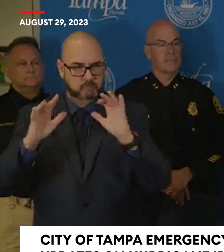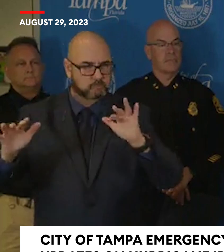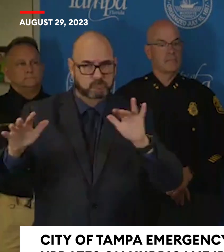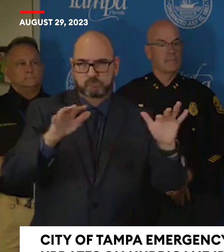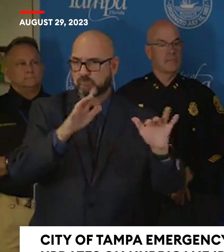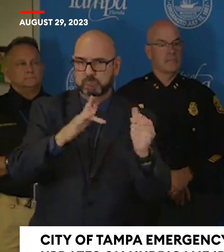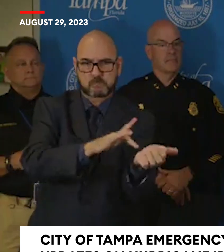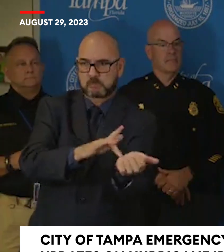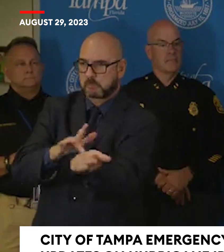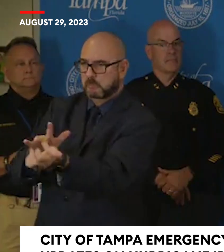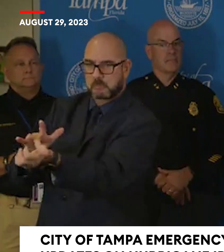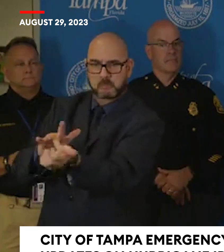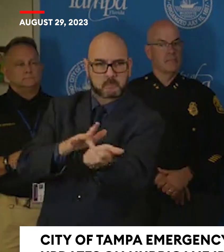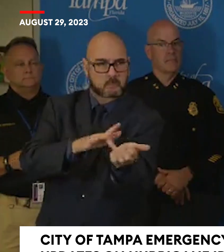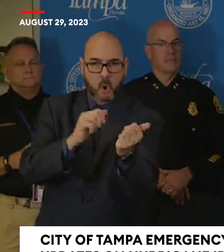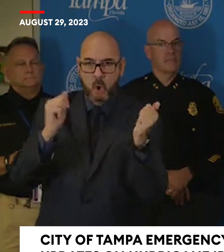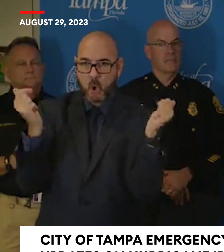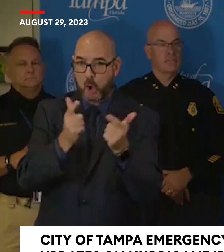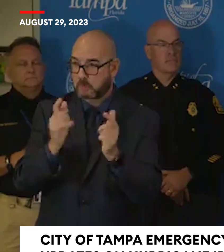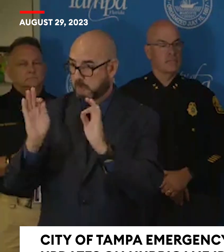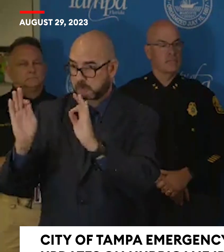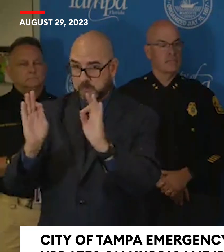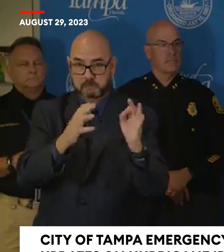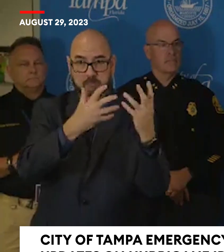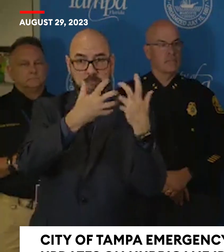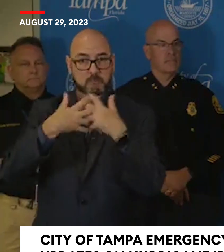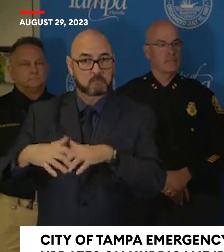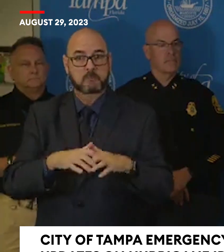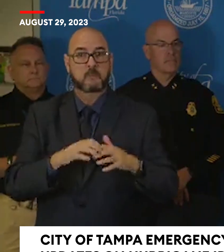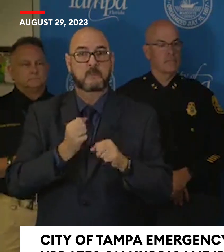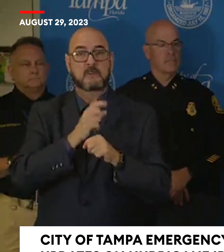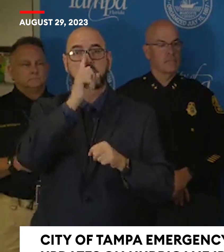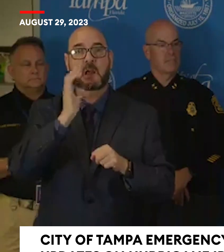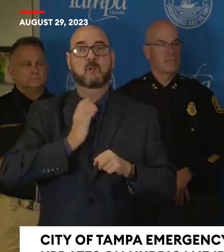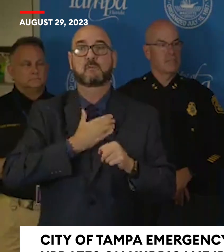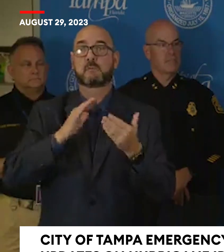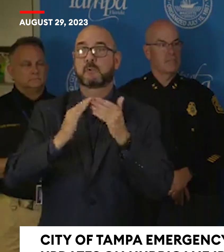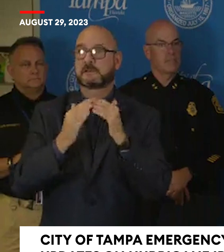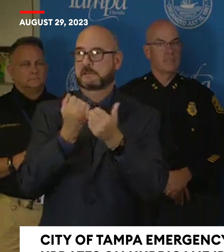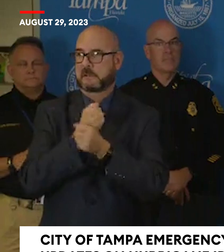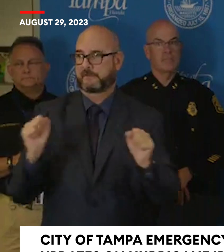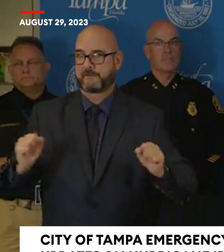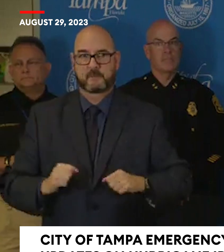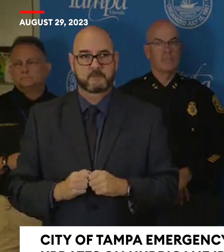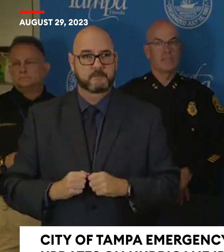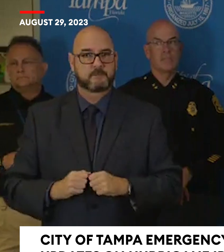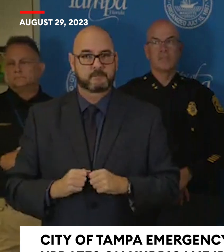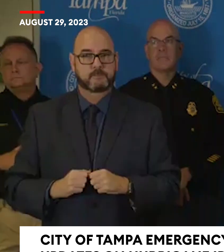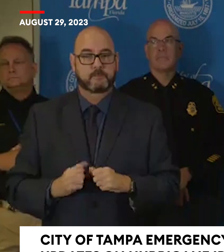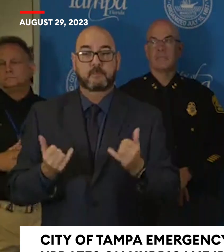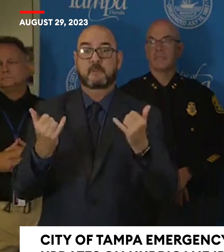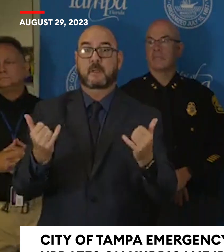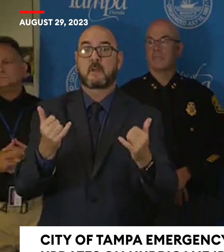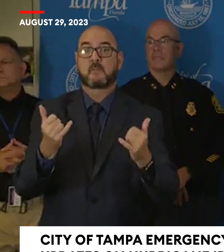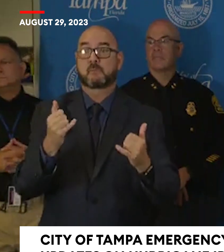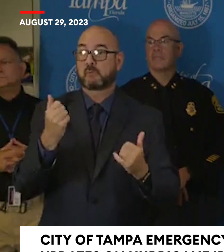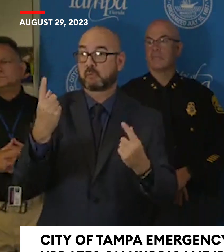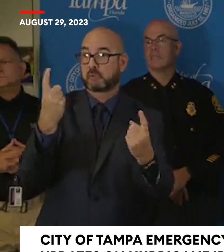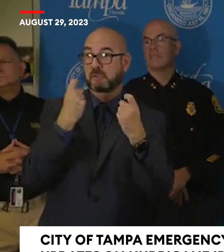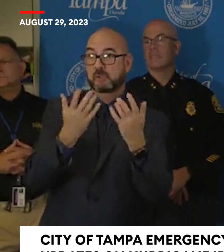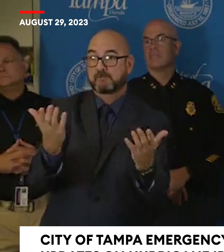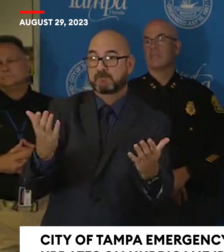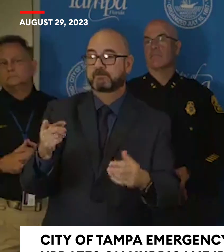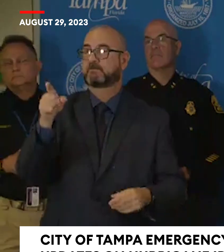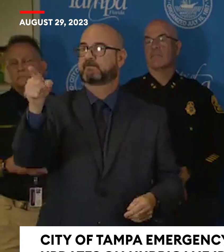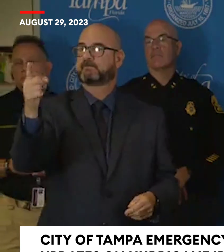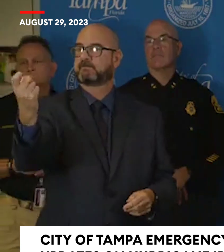all that we can to keep our community safe. So we will open it up to questions. Yes. Mayor, the